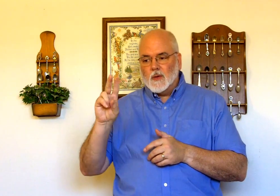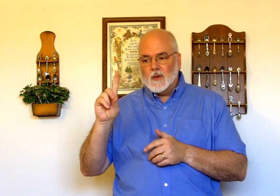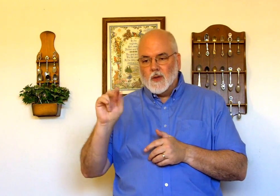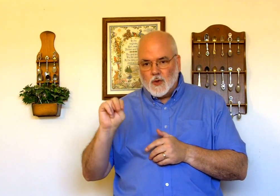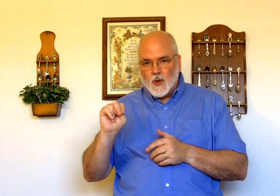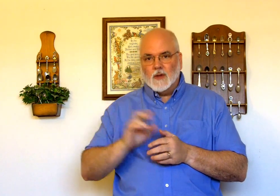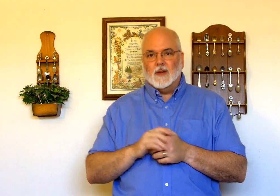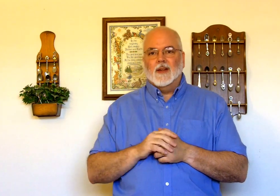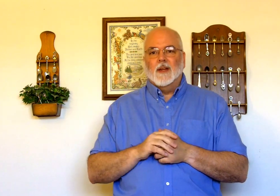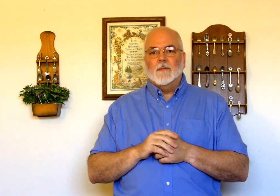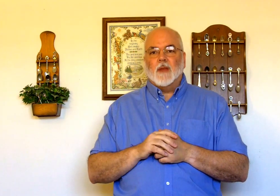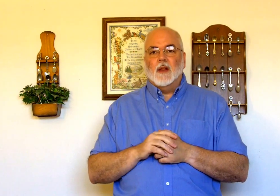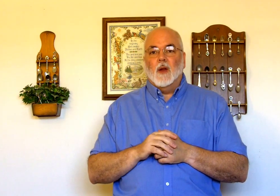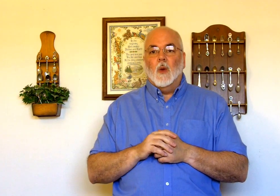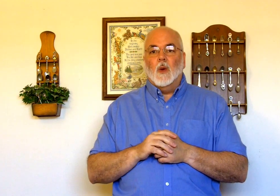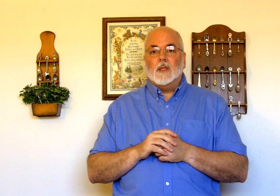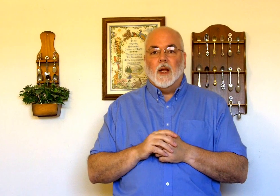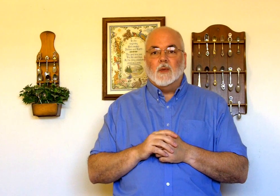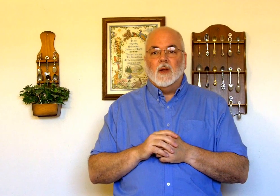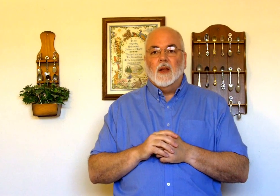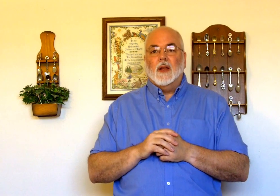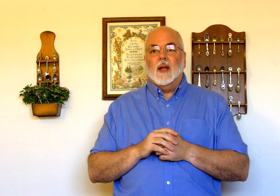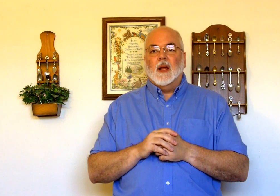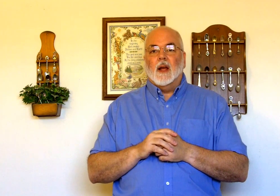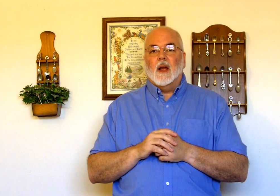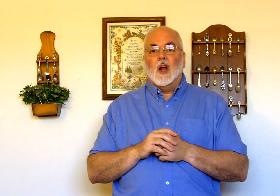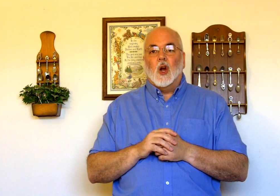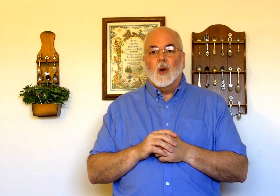Jordan and then oh what's the next one Herman